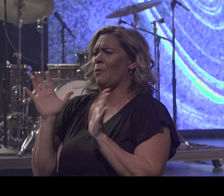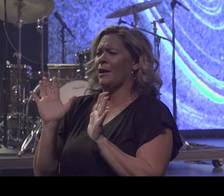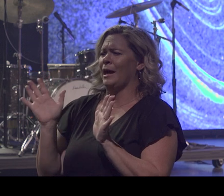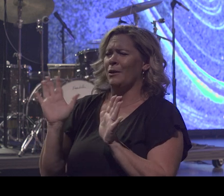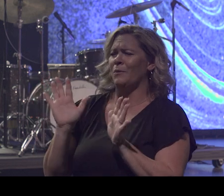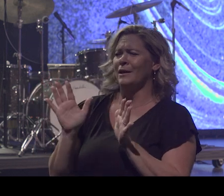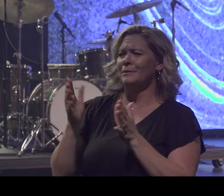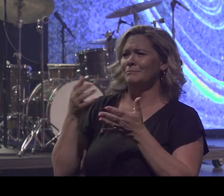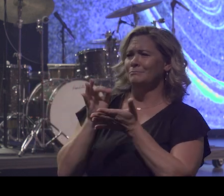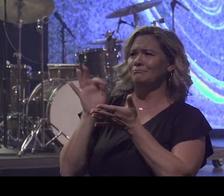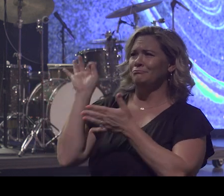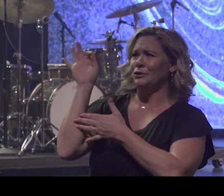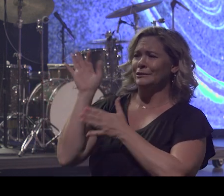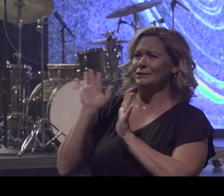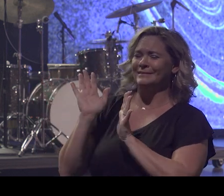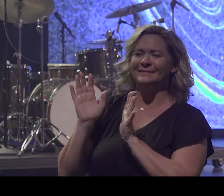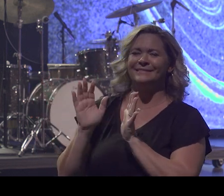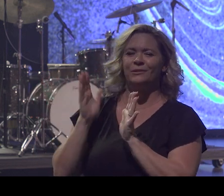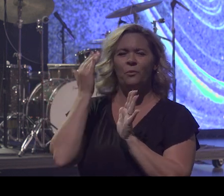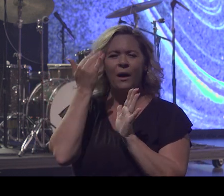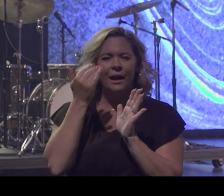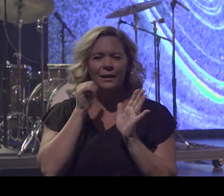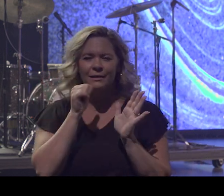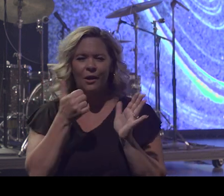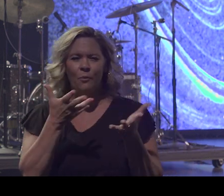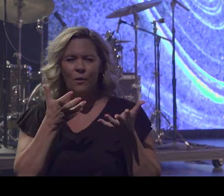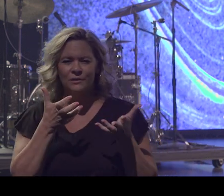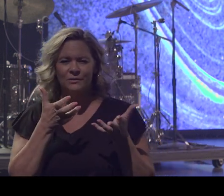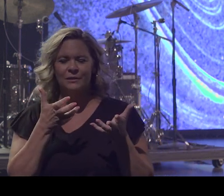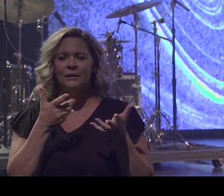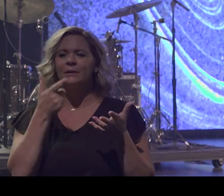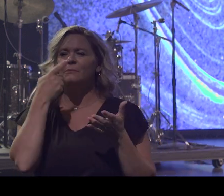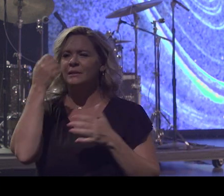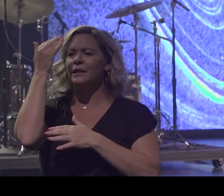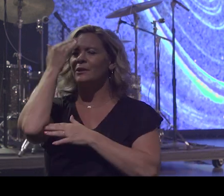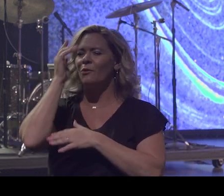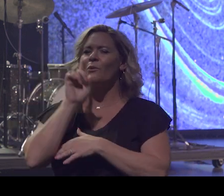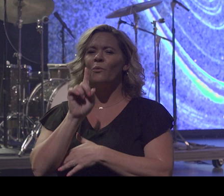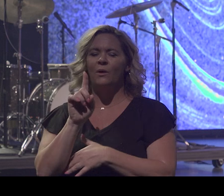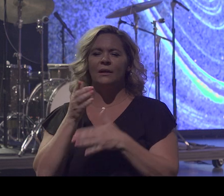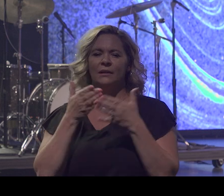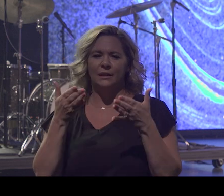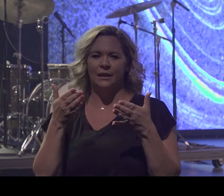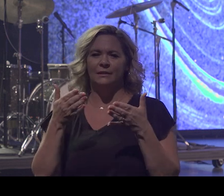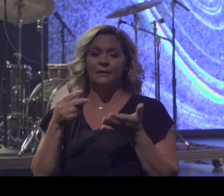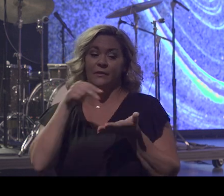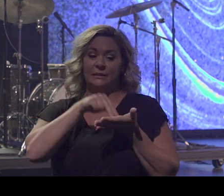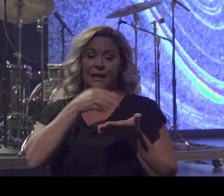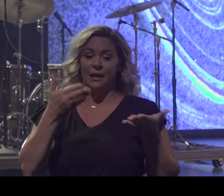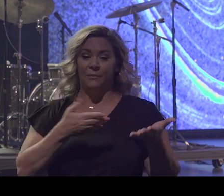Because you know why I didn't want to preach the gospel? Because I know one thing, getting in this pulpit is nothing to play with.